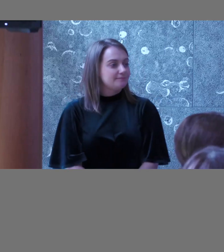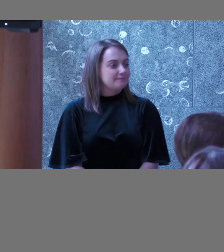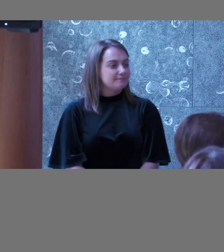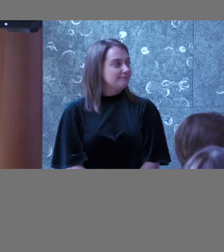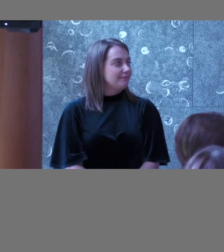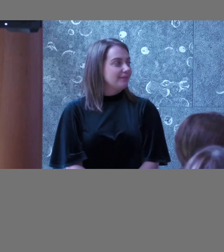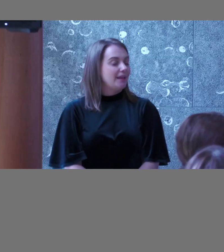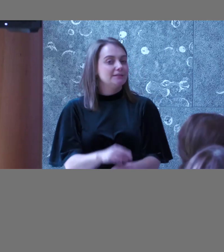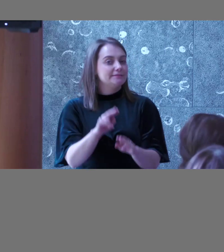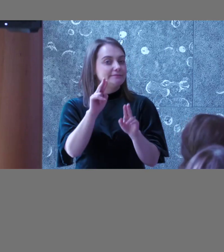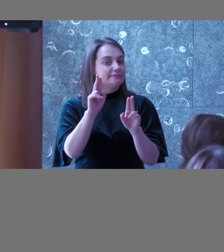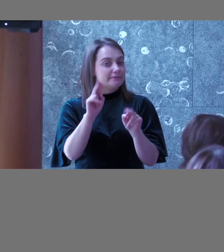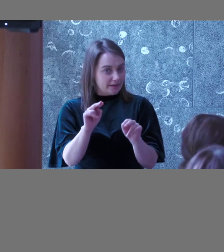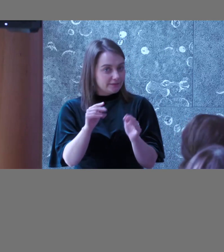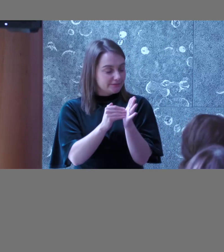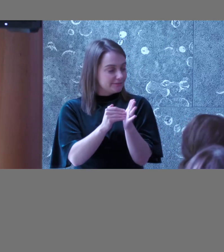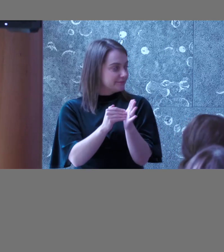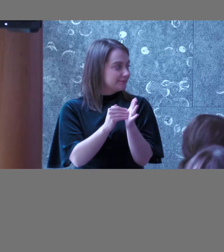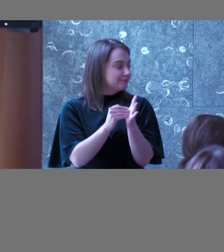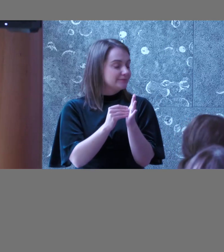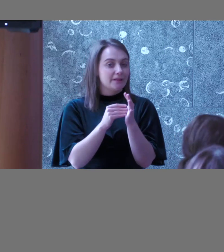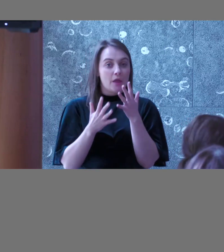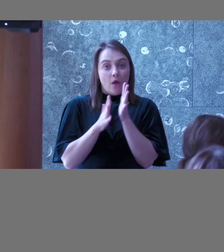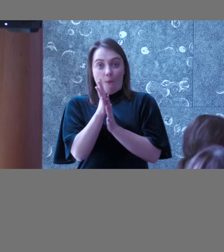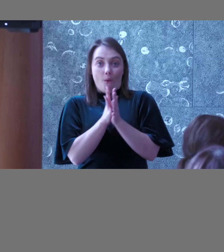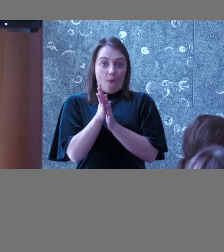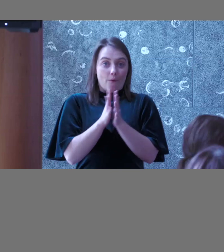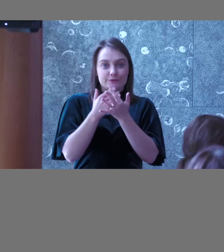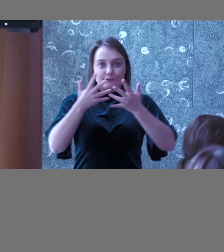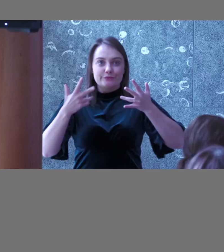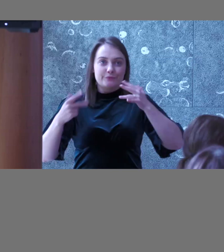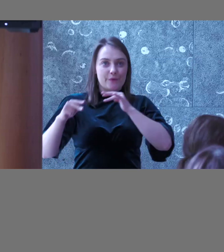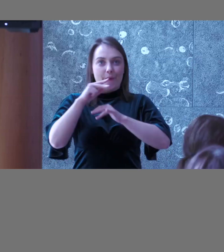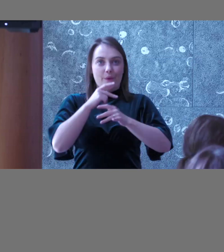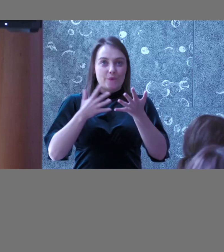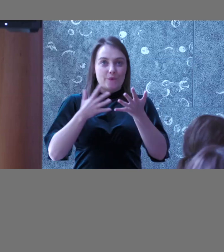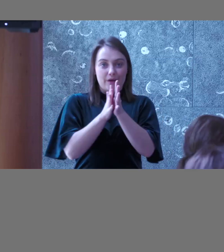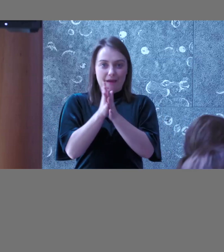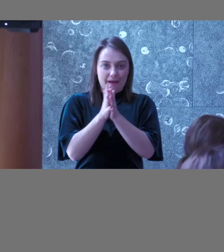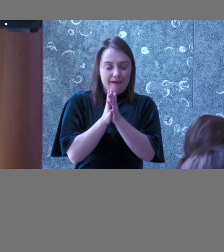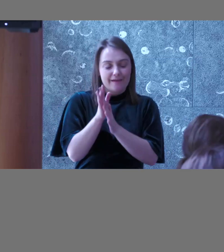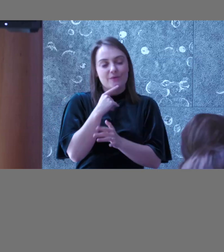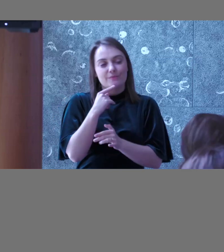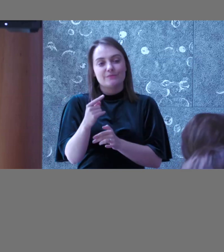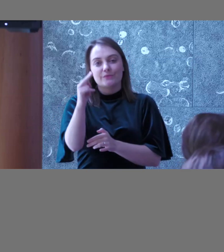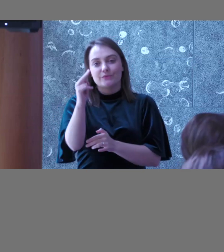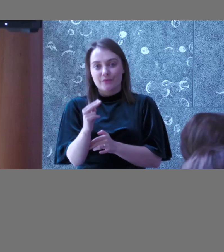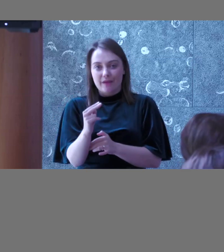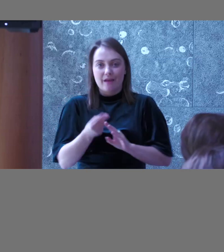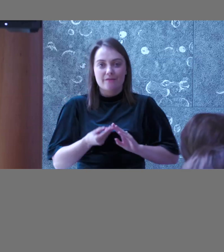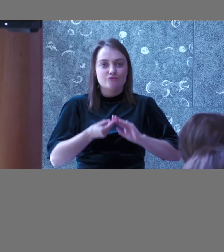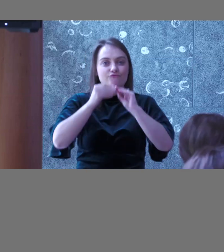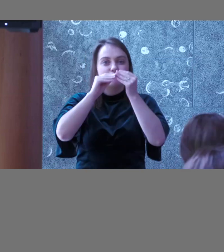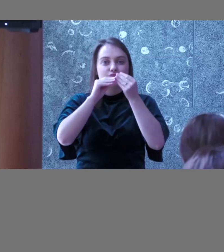there can be yeah overenthusiastic which isn't a bad thing but you can create